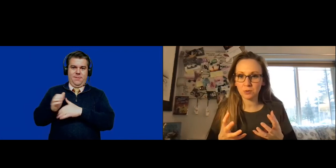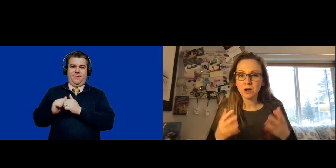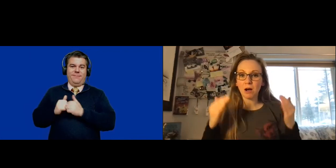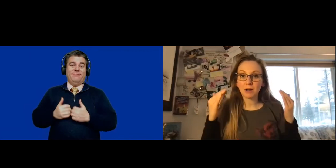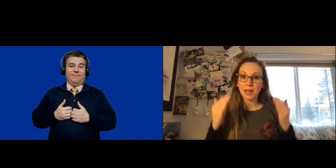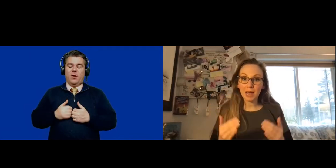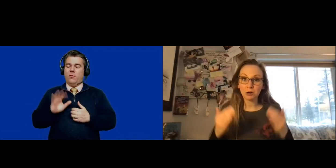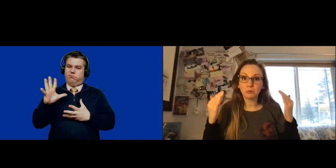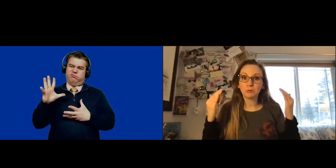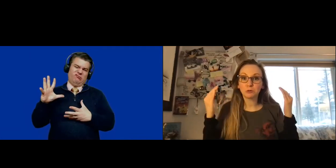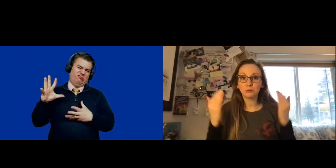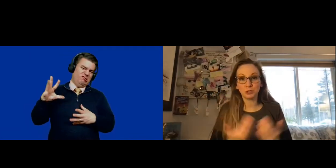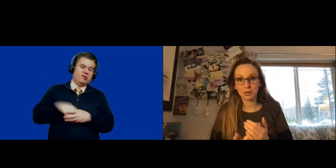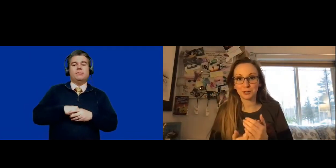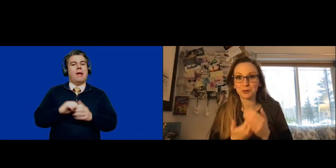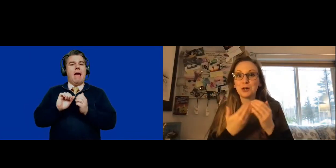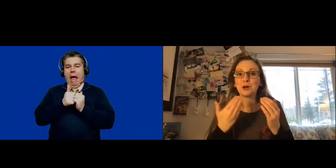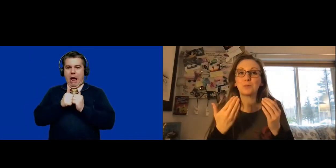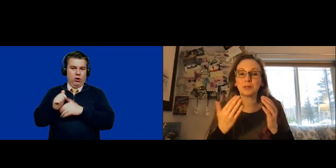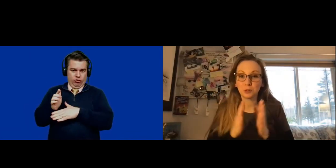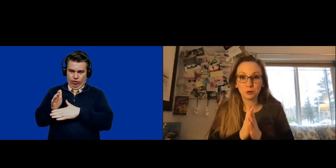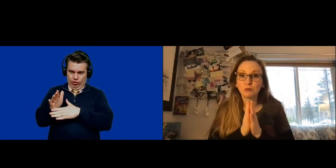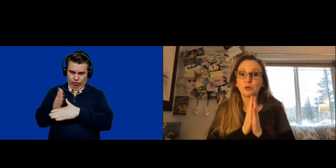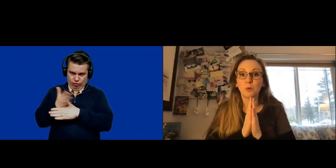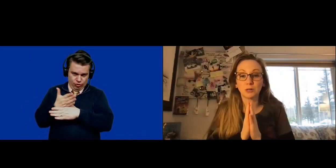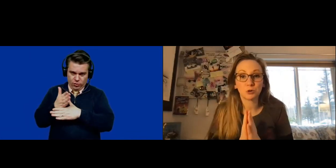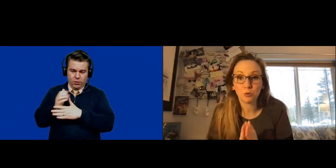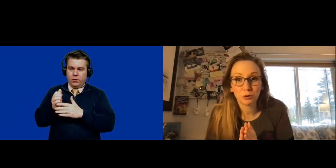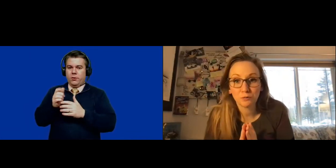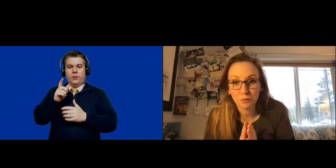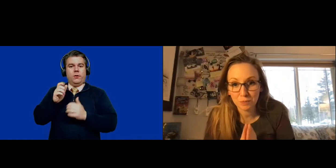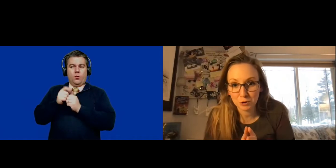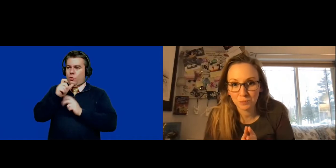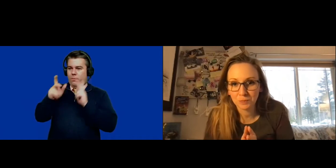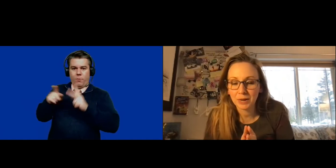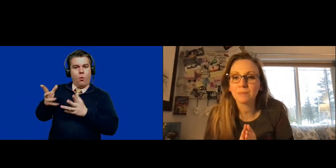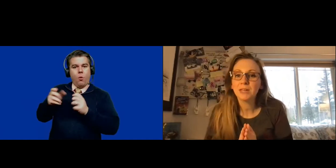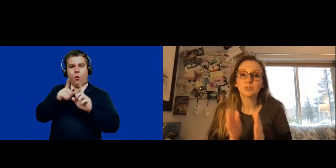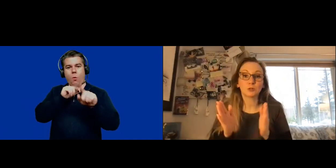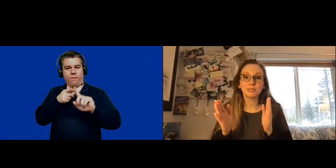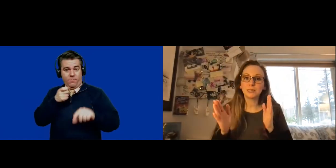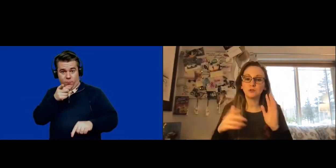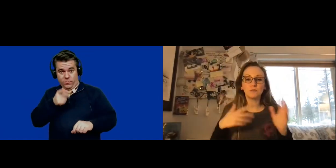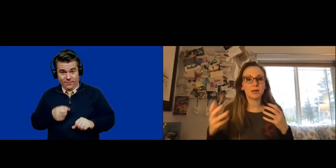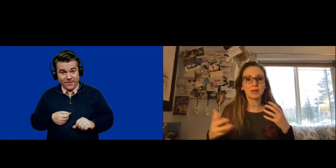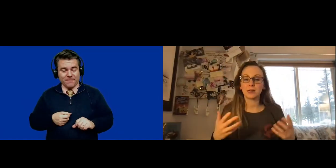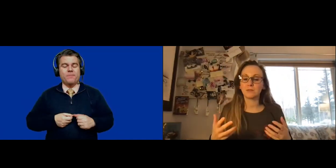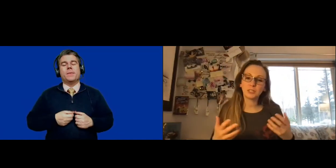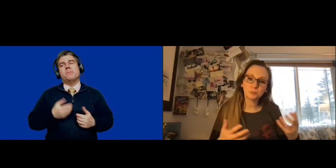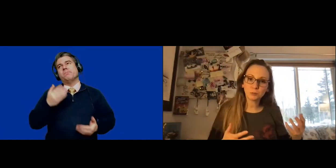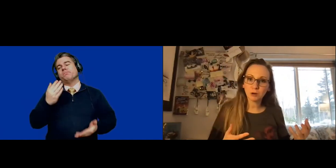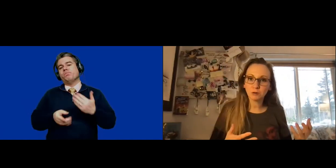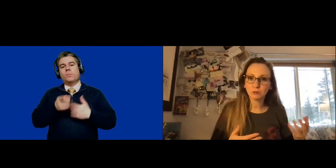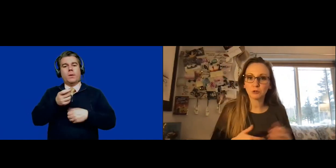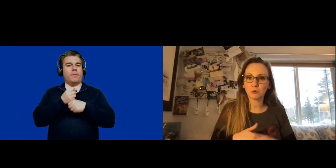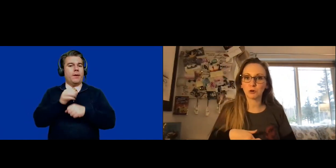video on how to share with those who want to order from you, okay? So let's say you've made a